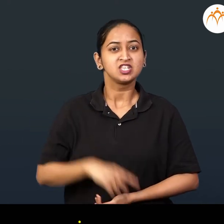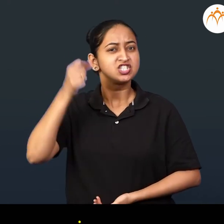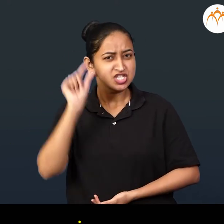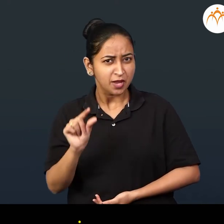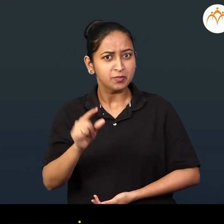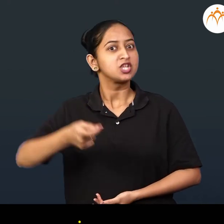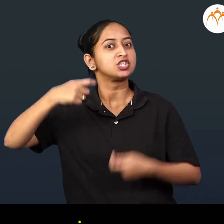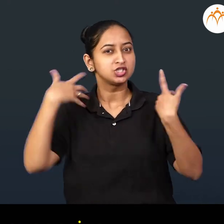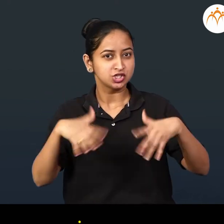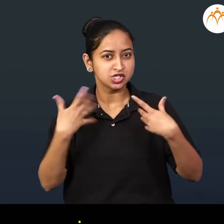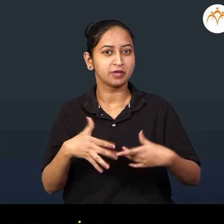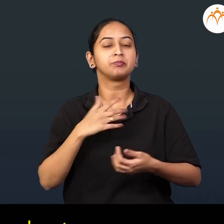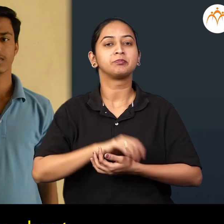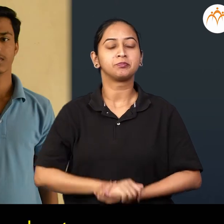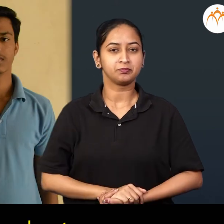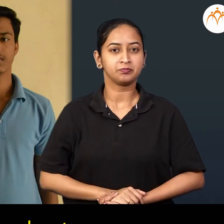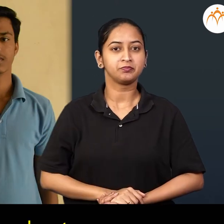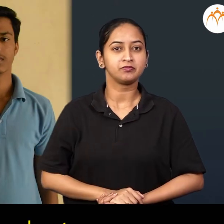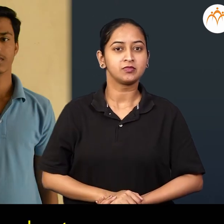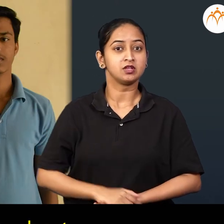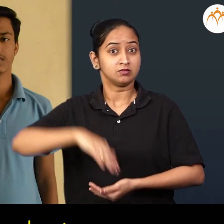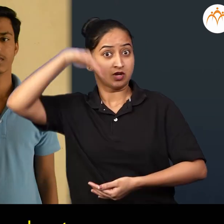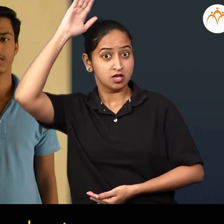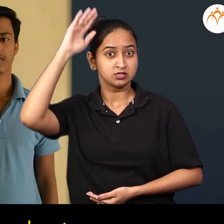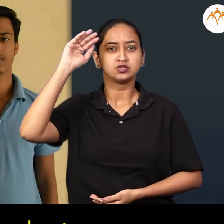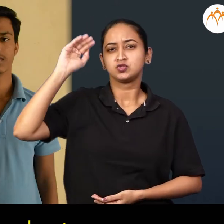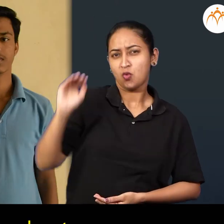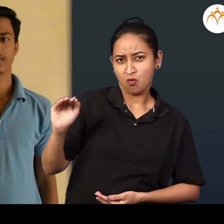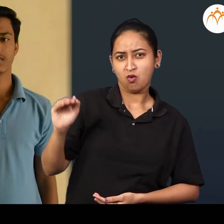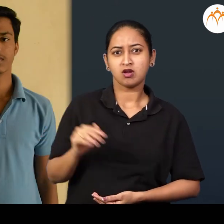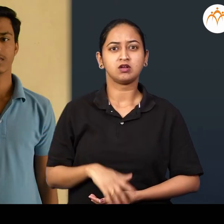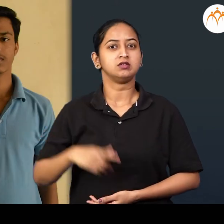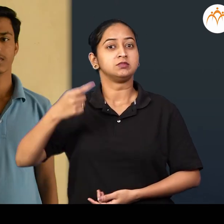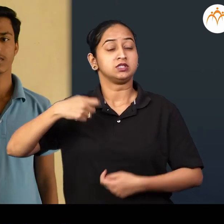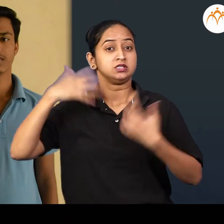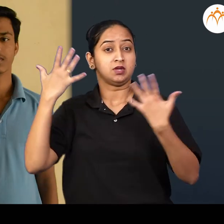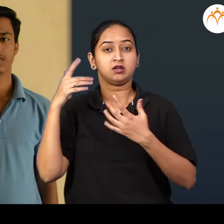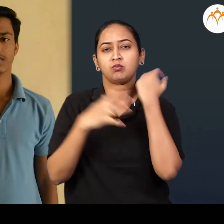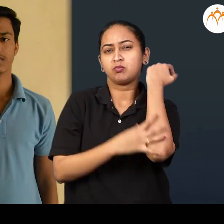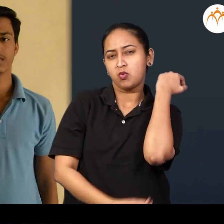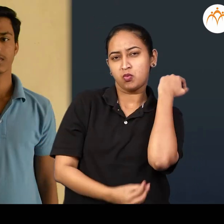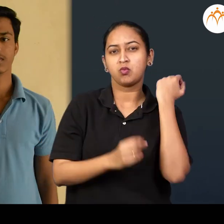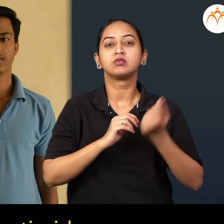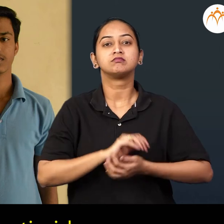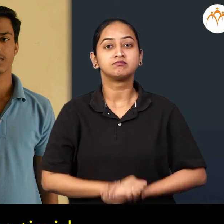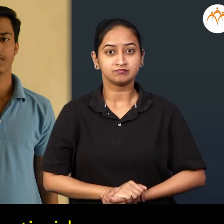expensive, tall, short, rich, poor, bold,